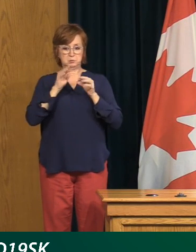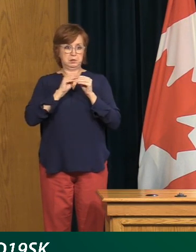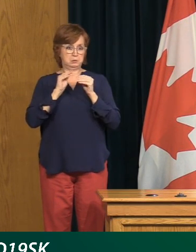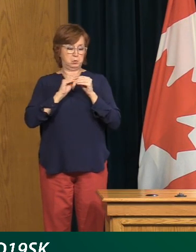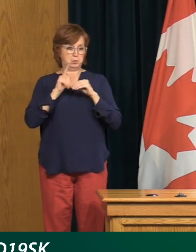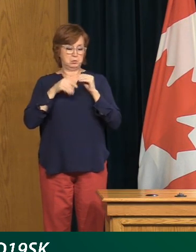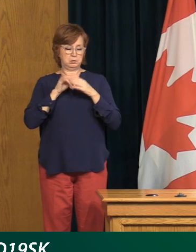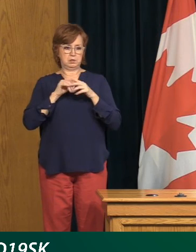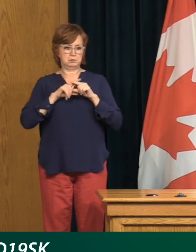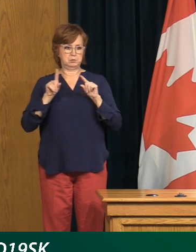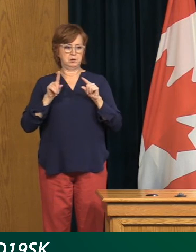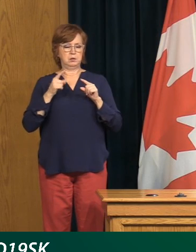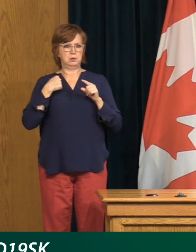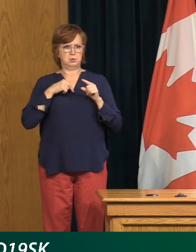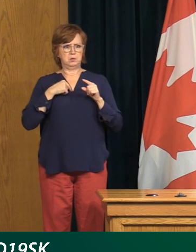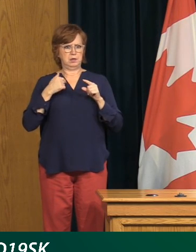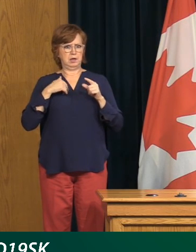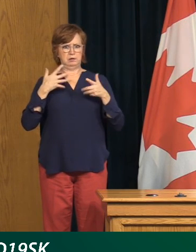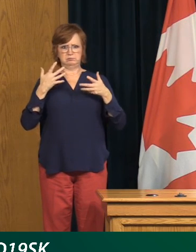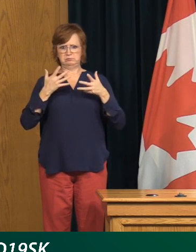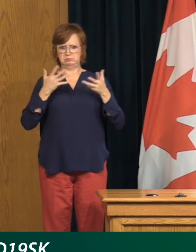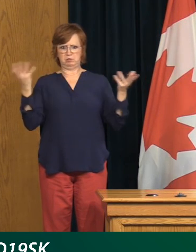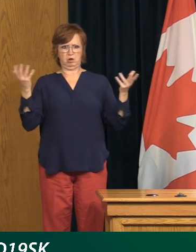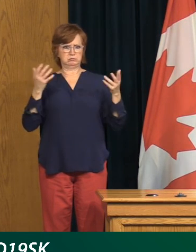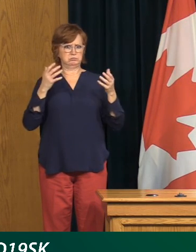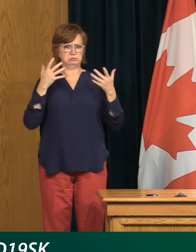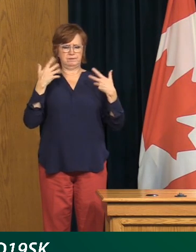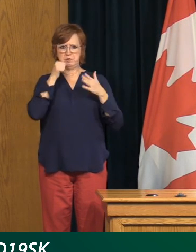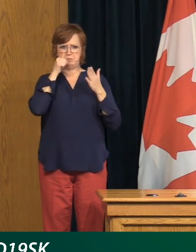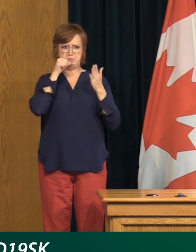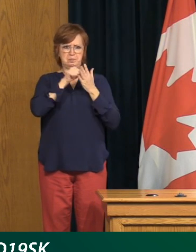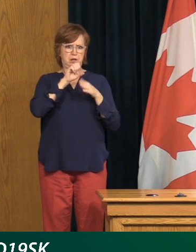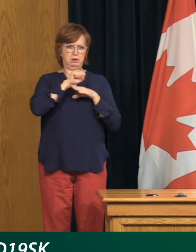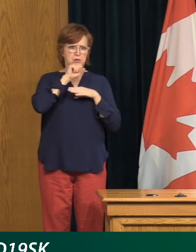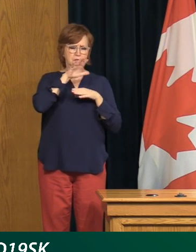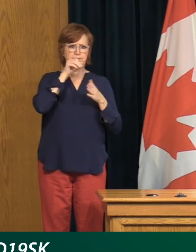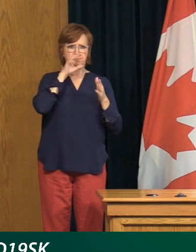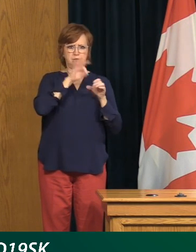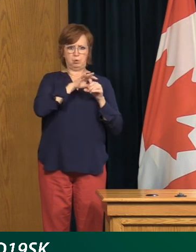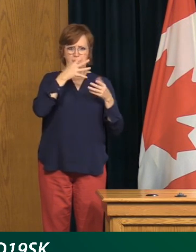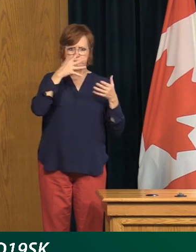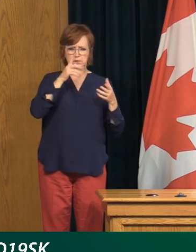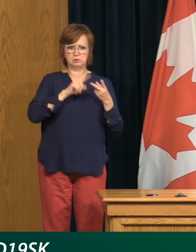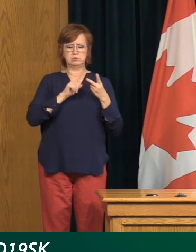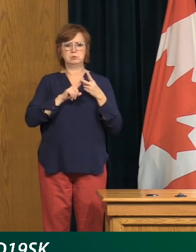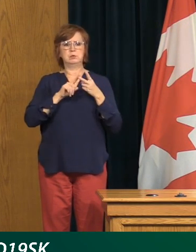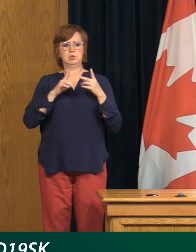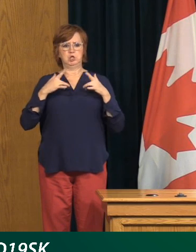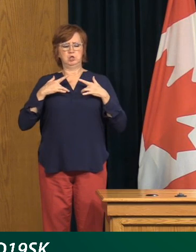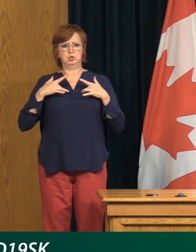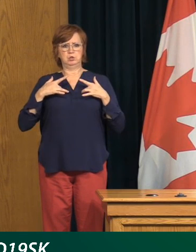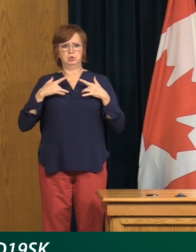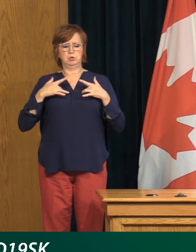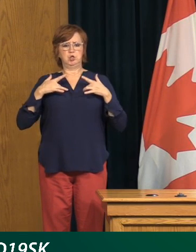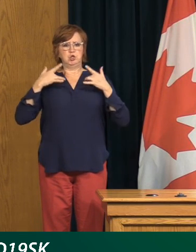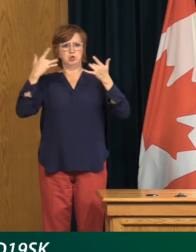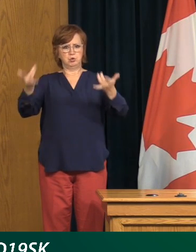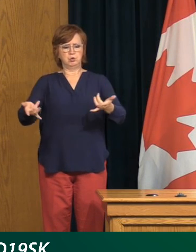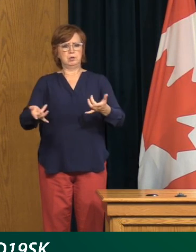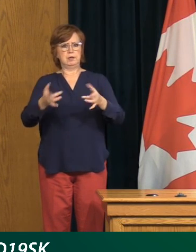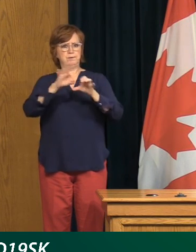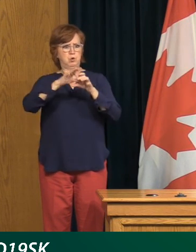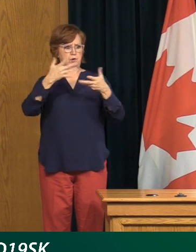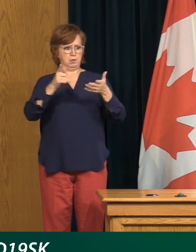number of polling already through mail-in and other measures. There's, you know, advance